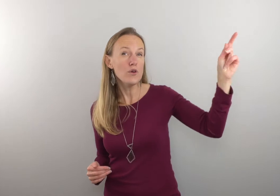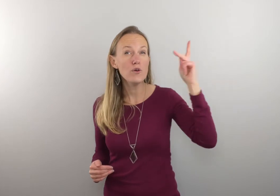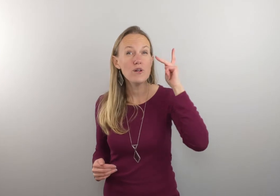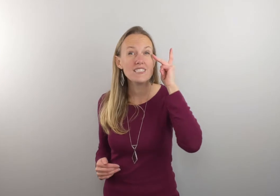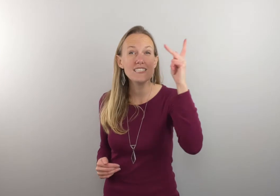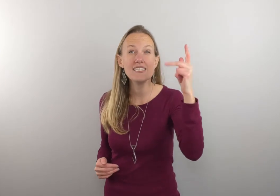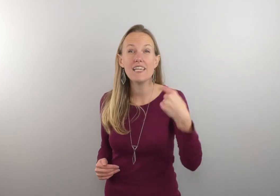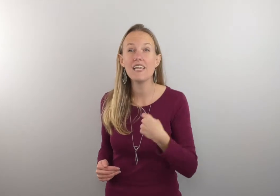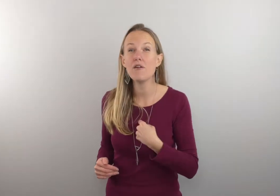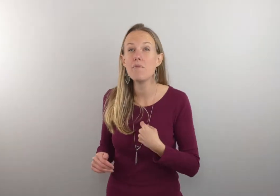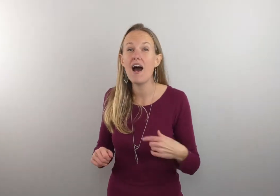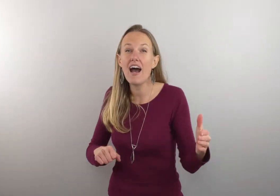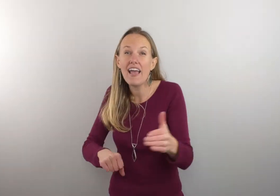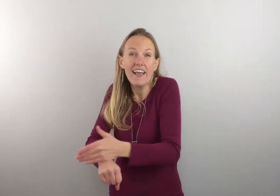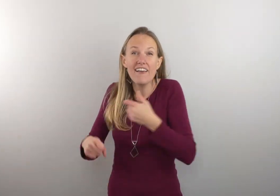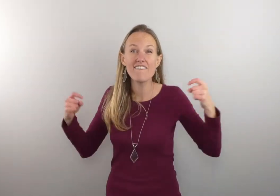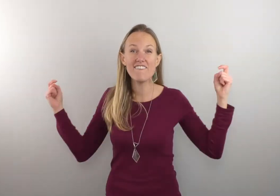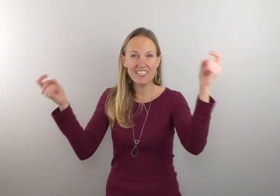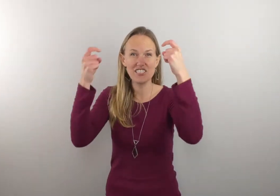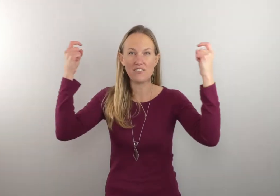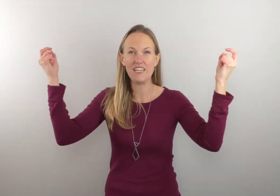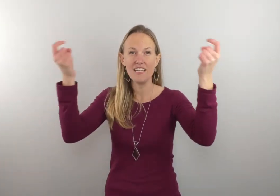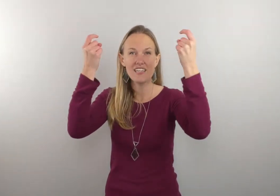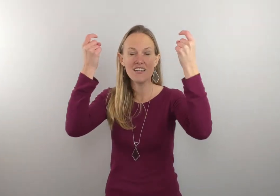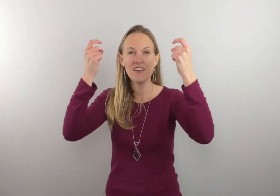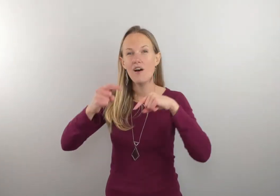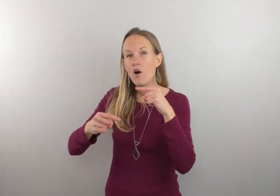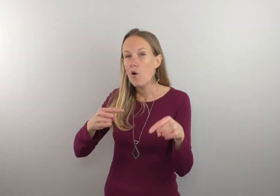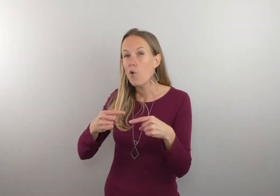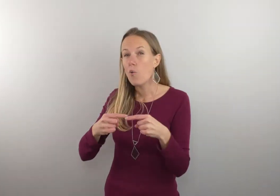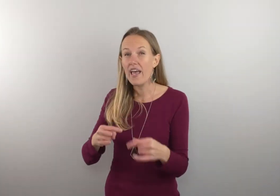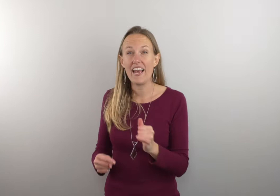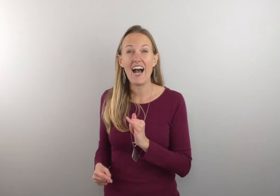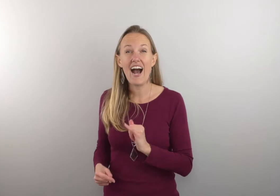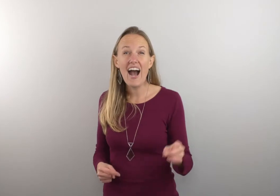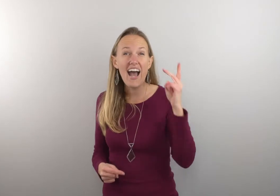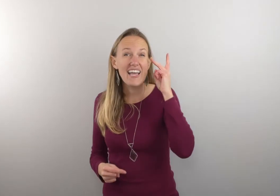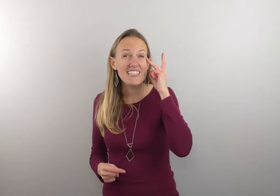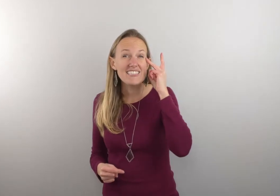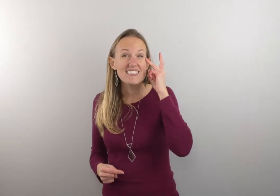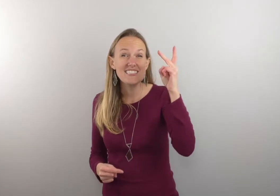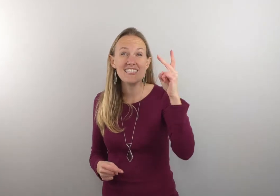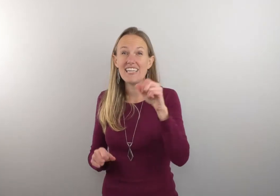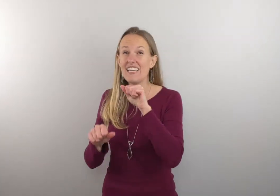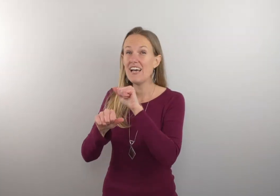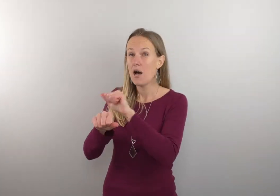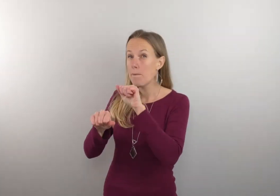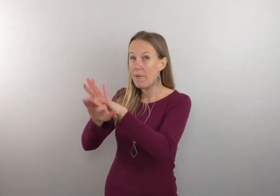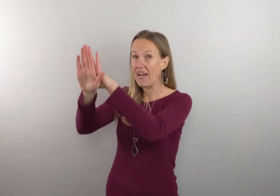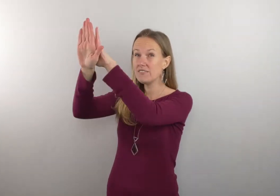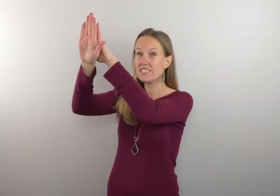see my victory when I see mountain